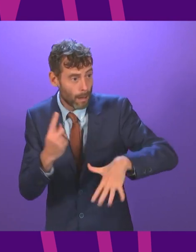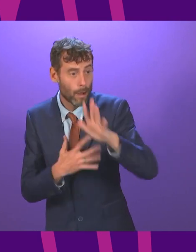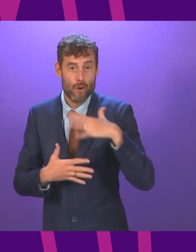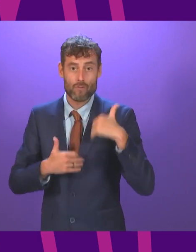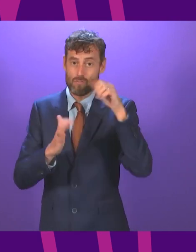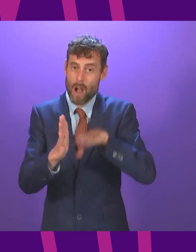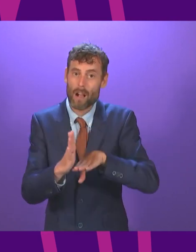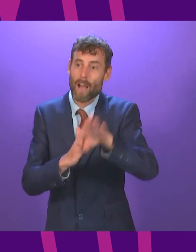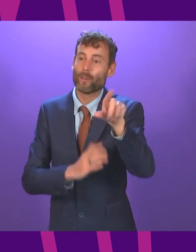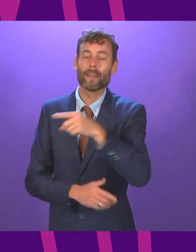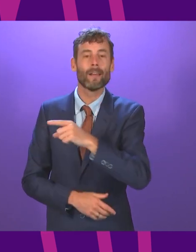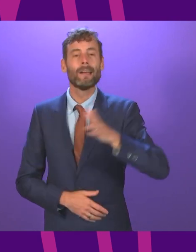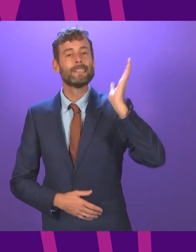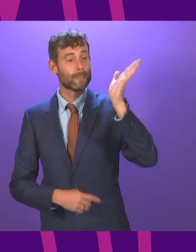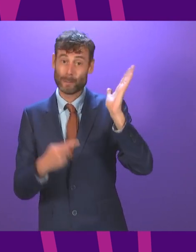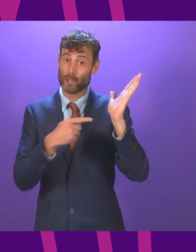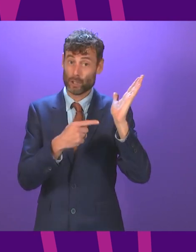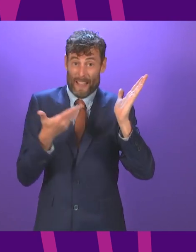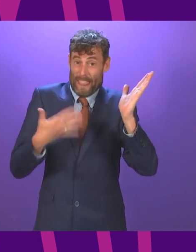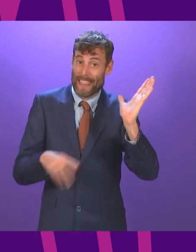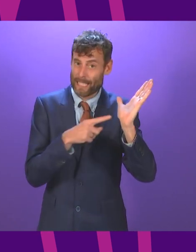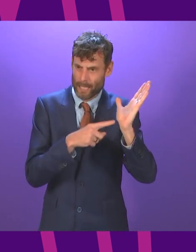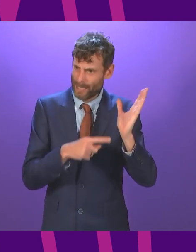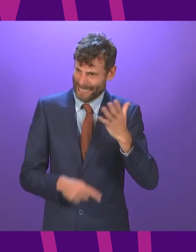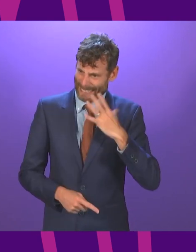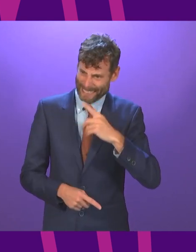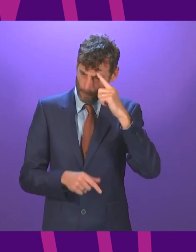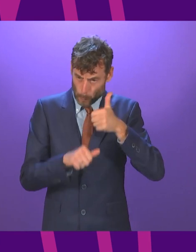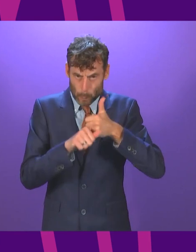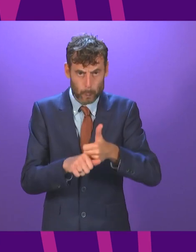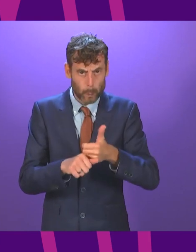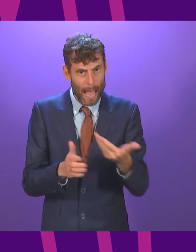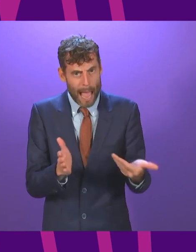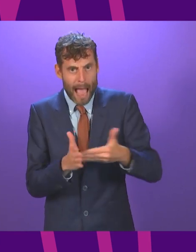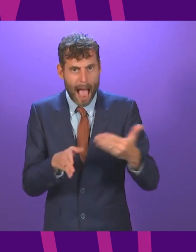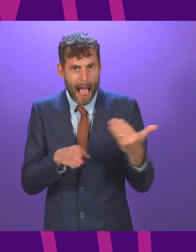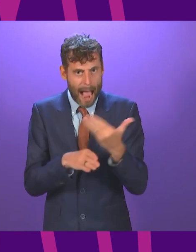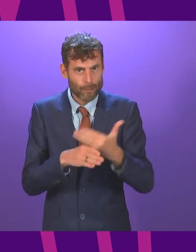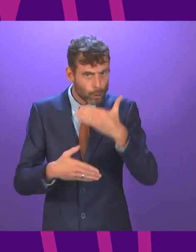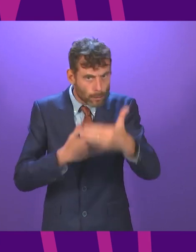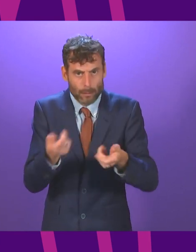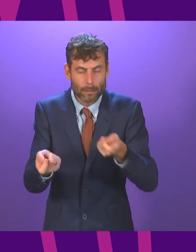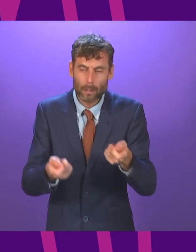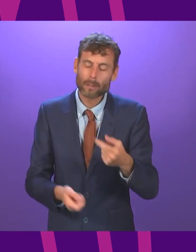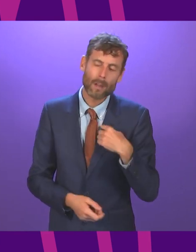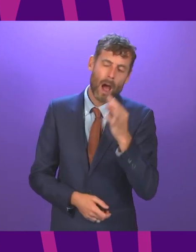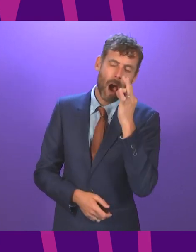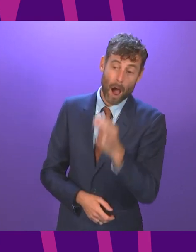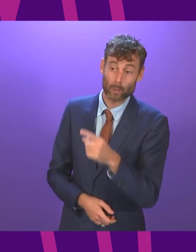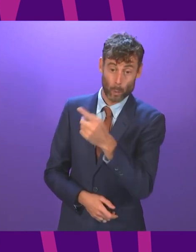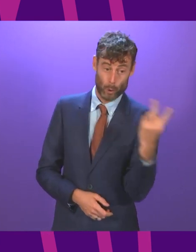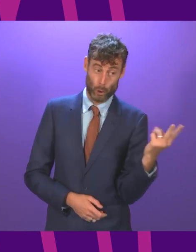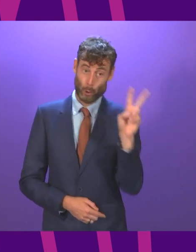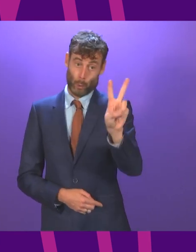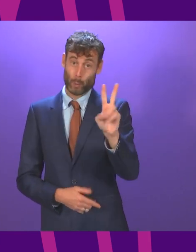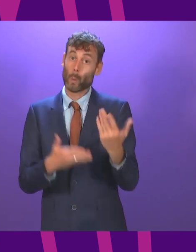words, it must be ambitious action too? And finally, will she confirm which ministers will be losing their jobs for the appointment